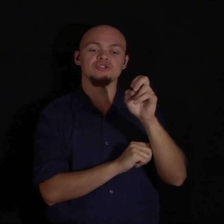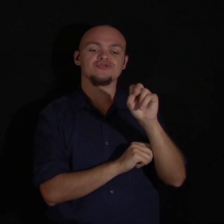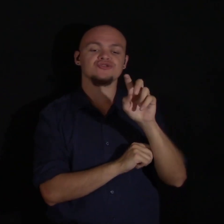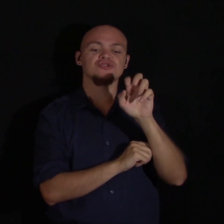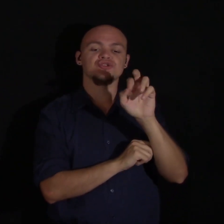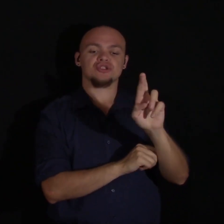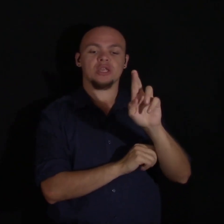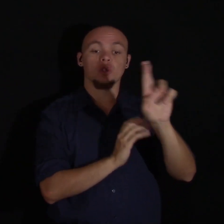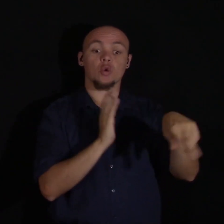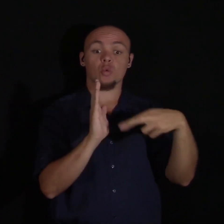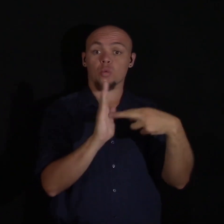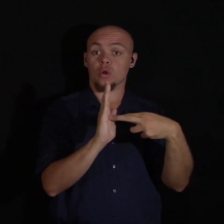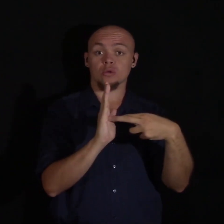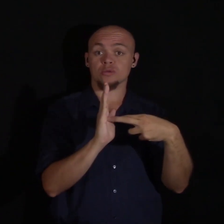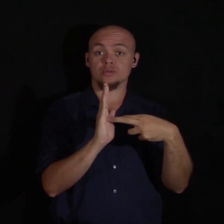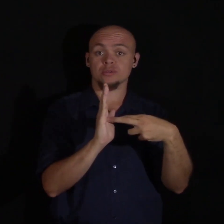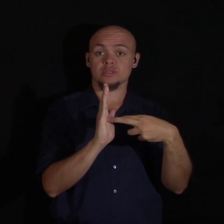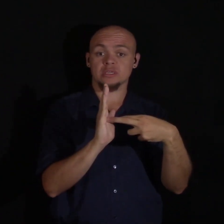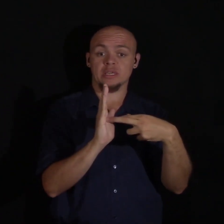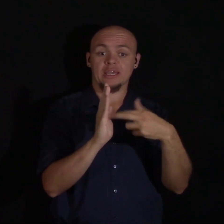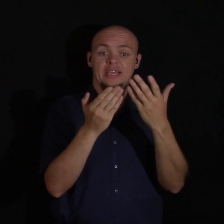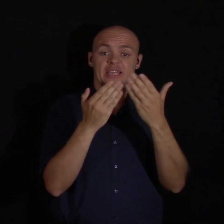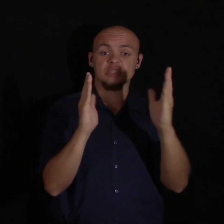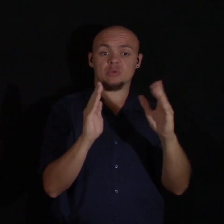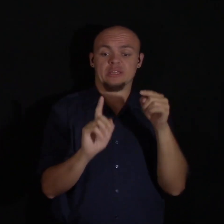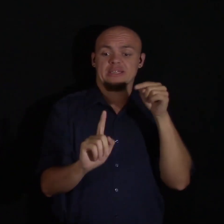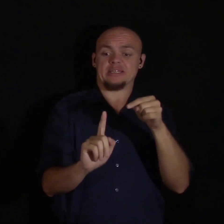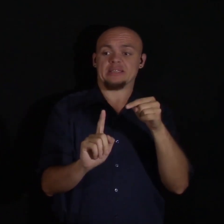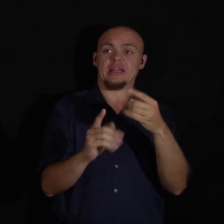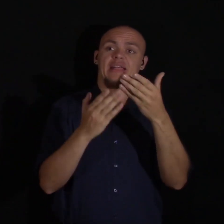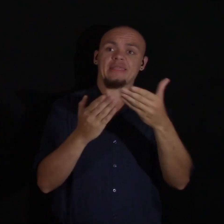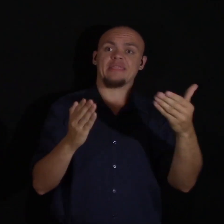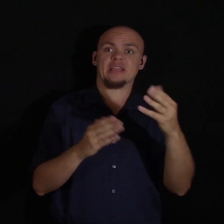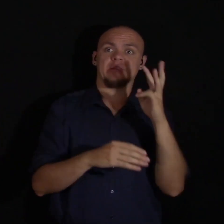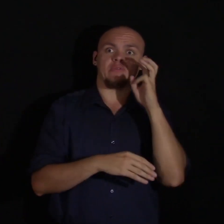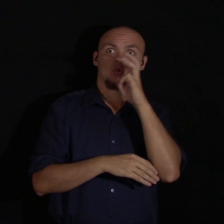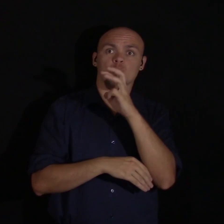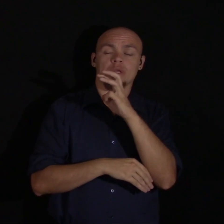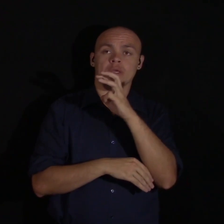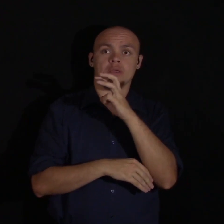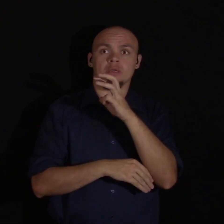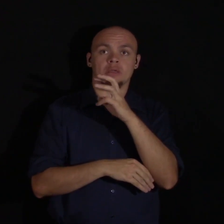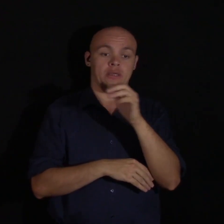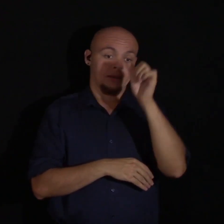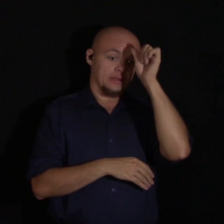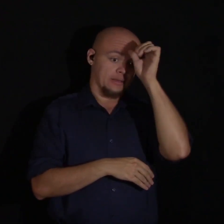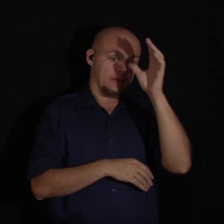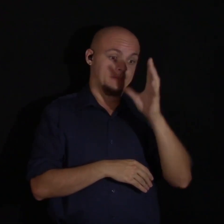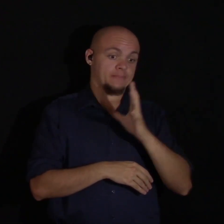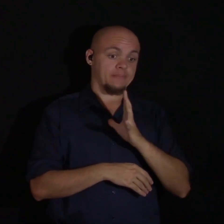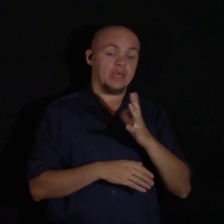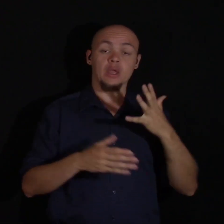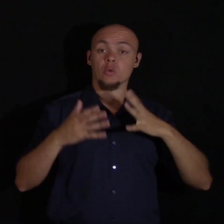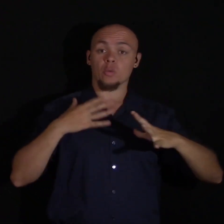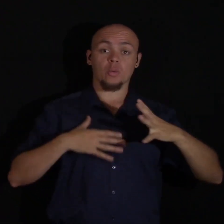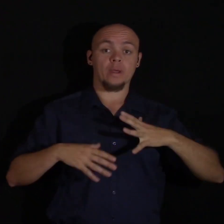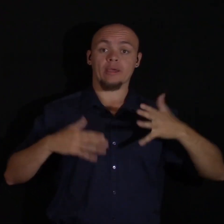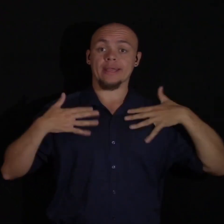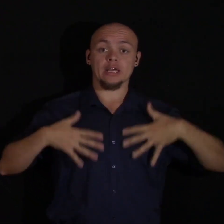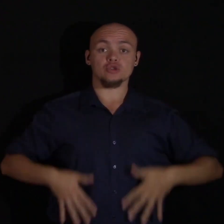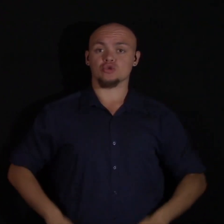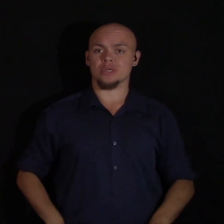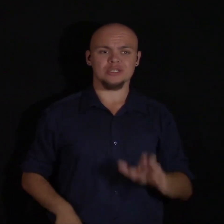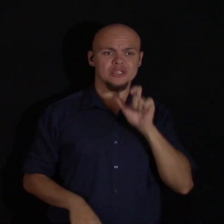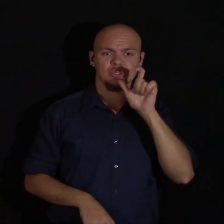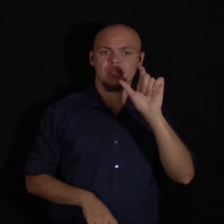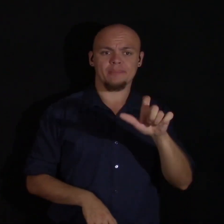in general. Like it shouldn't be a thing for it to be weird for a man to wear a dress. It needs to be